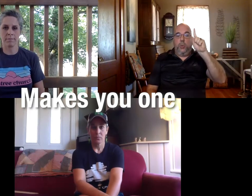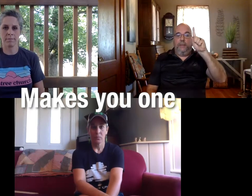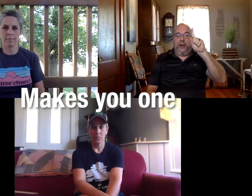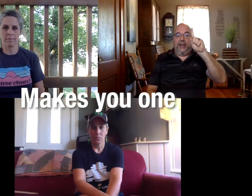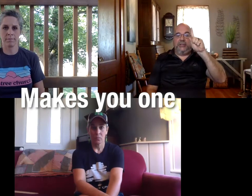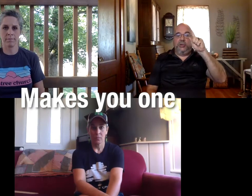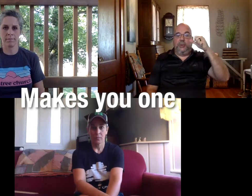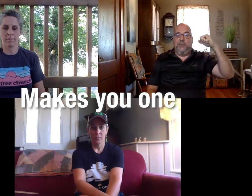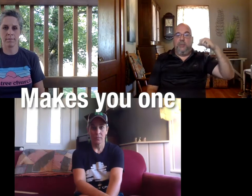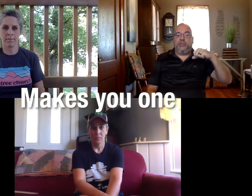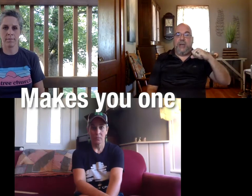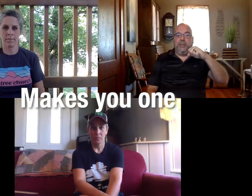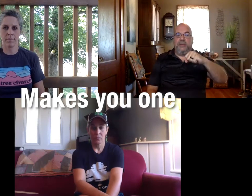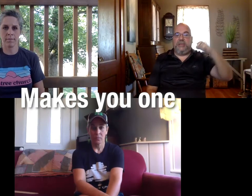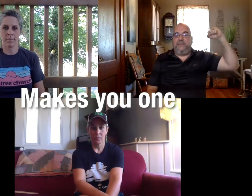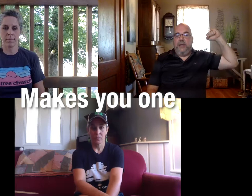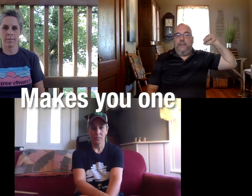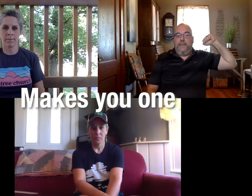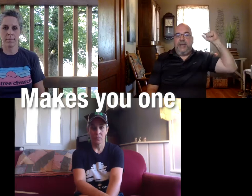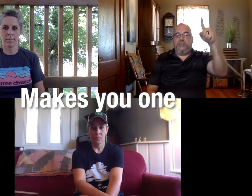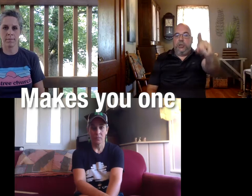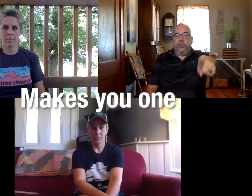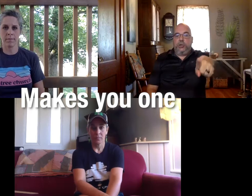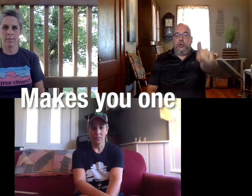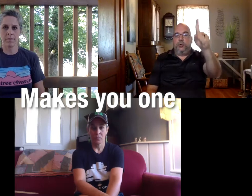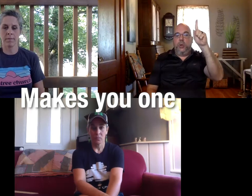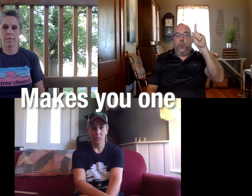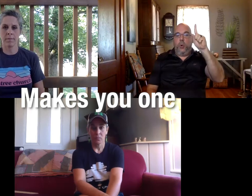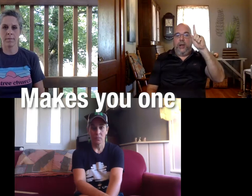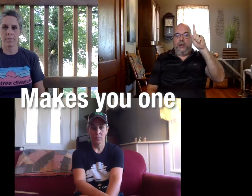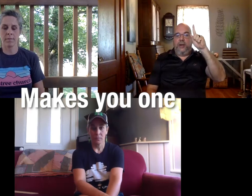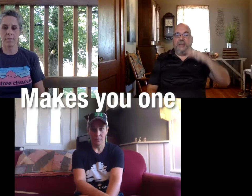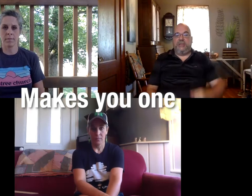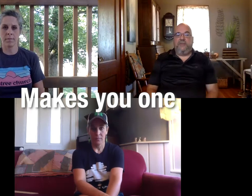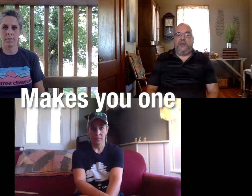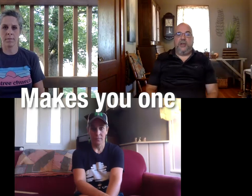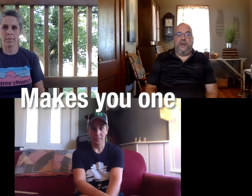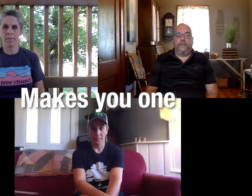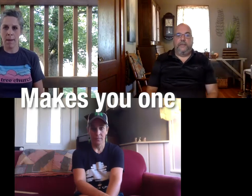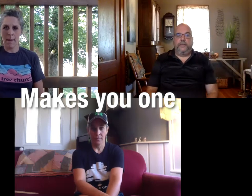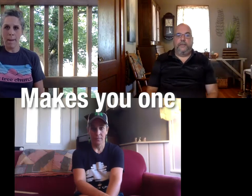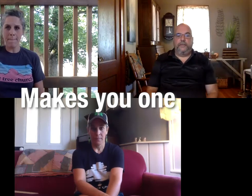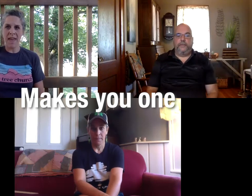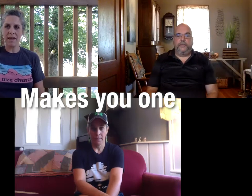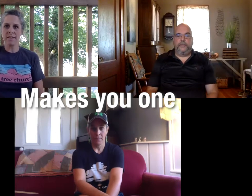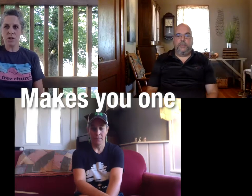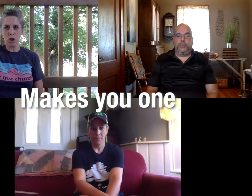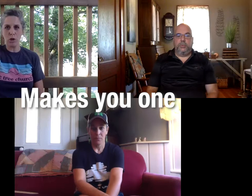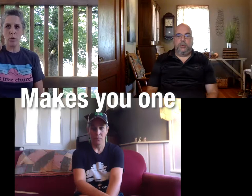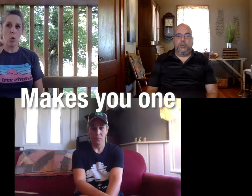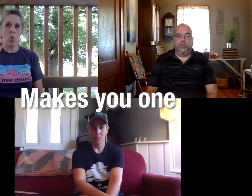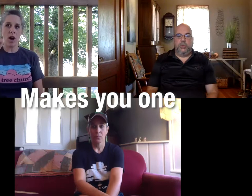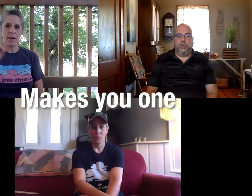one part kids do it with me one more time and then miss tiff makes you one all right miss tiff here you go makes